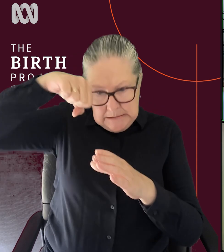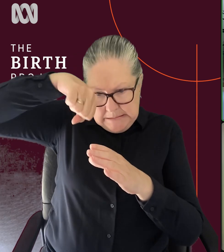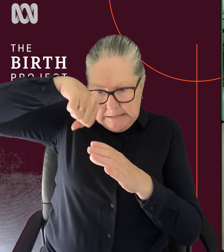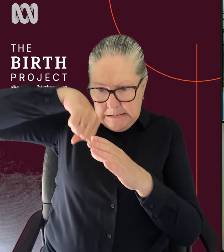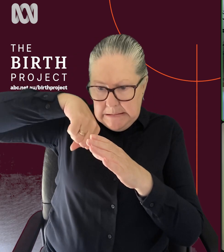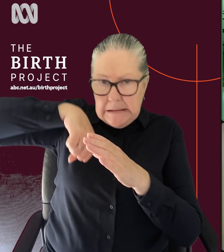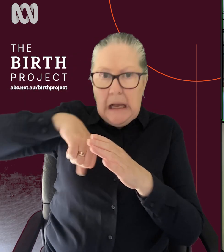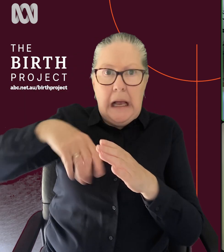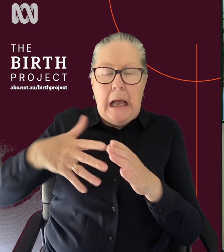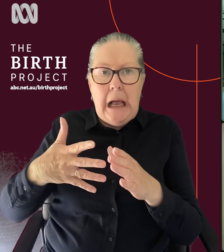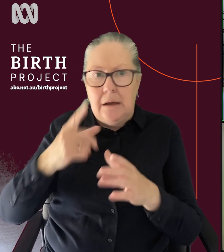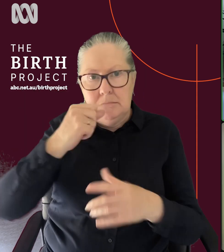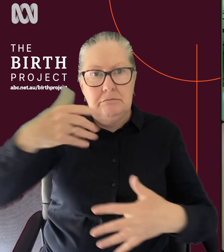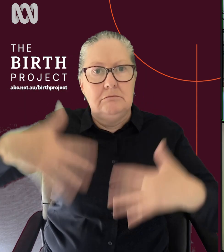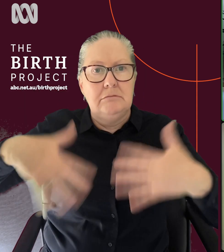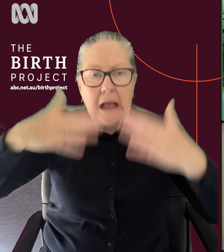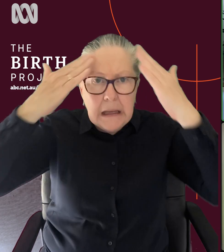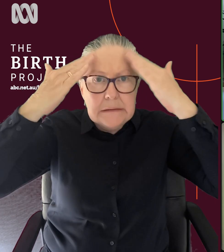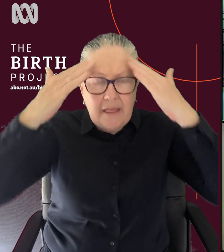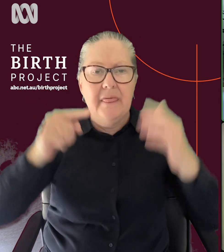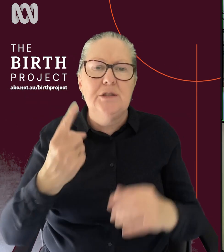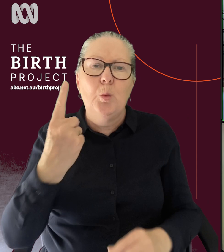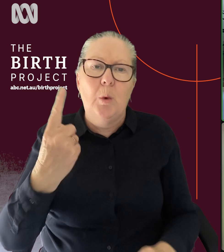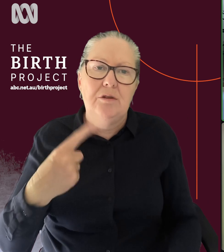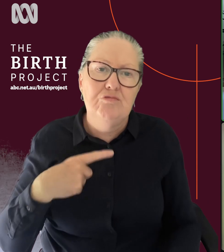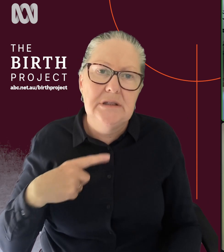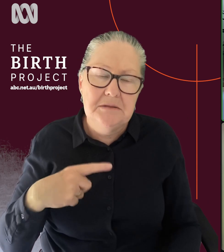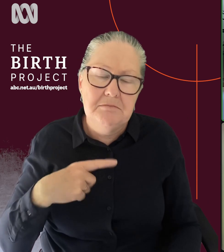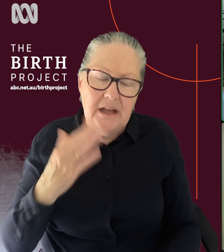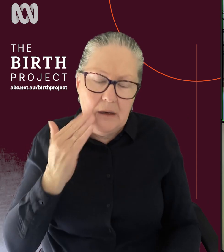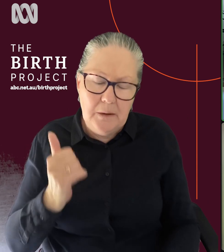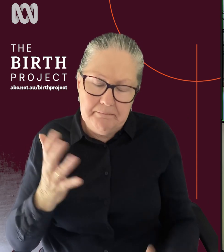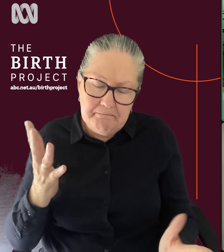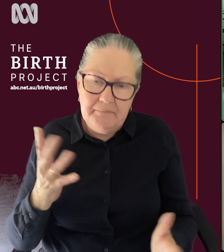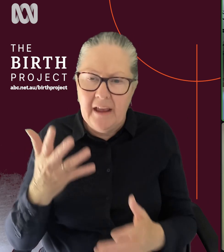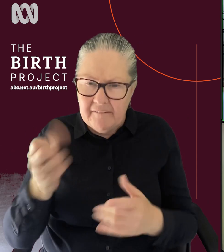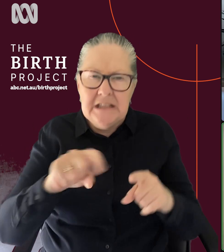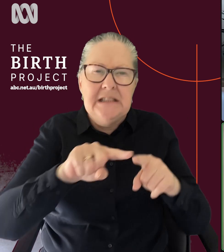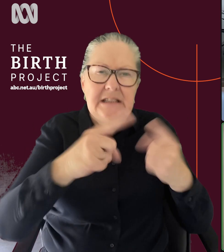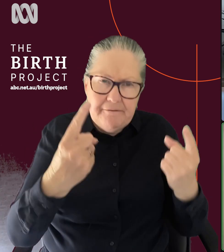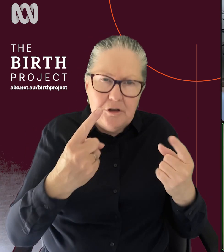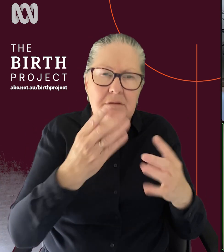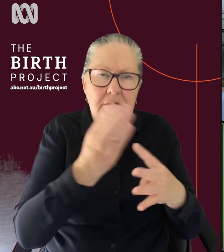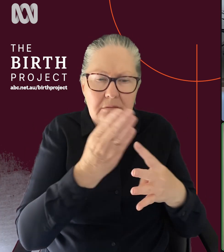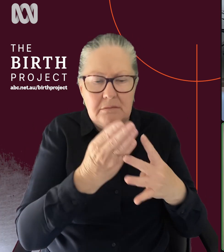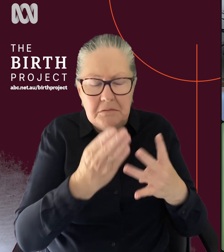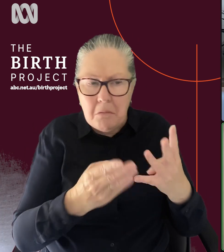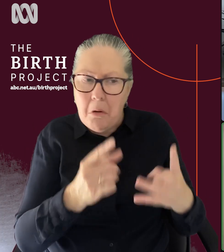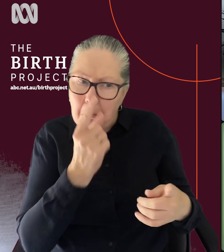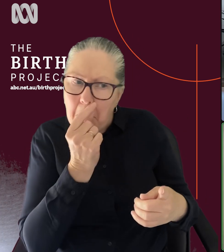you being injured, I think is the, is the main, one of, one of the reasons anyway. Yeah. There's categories of whether you're a good candidate